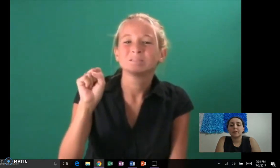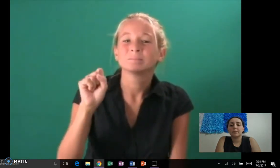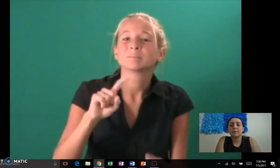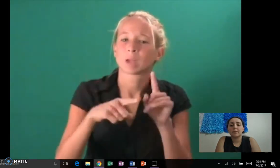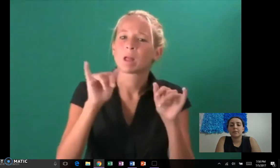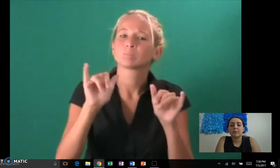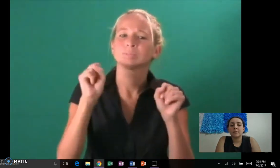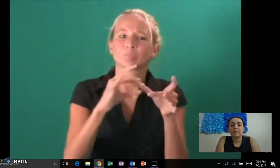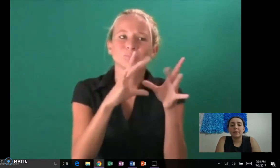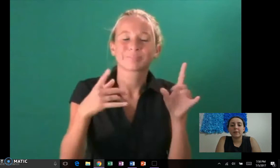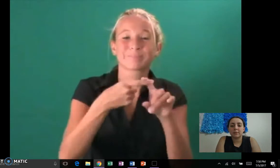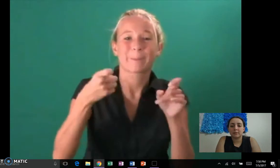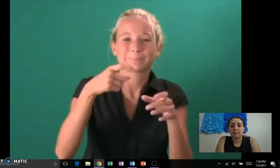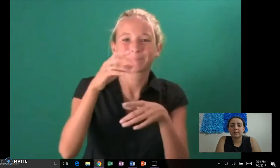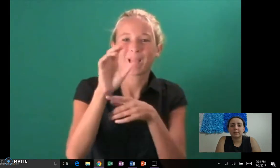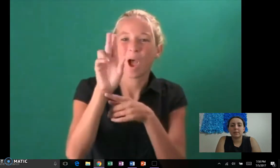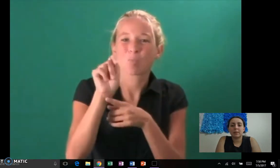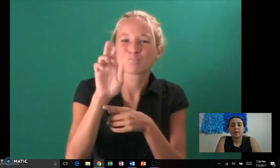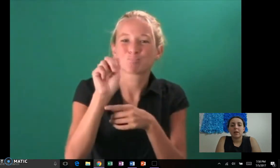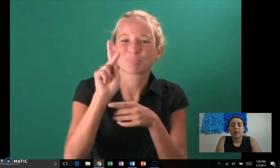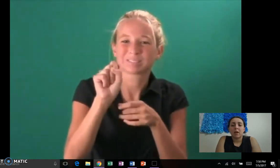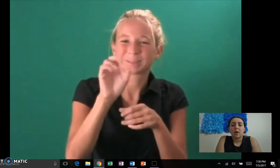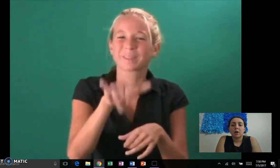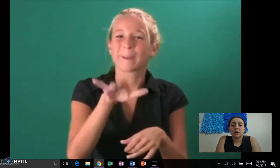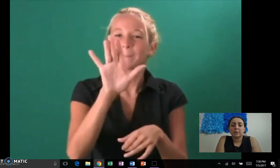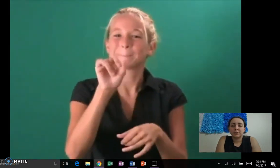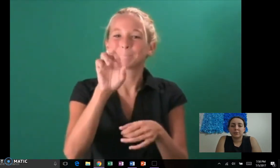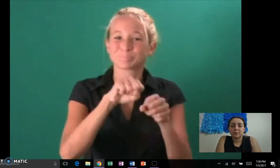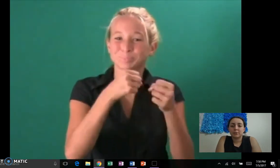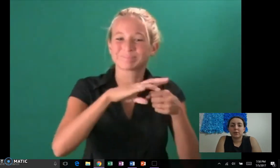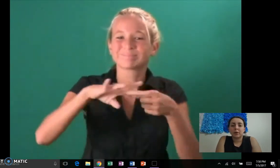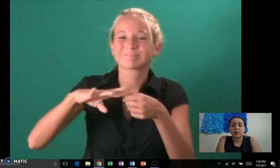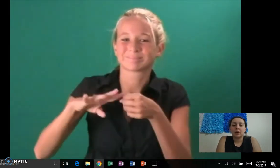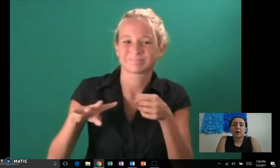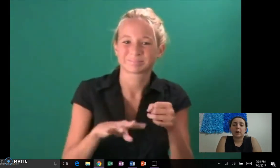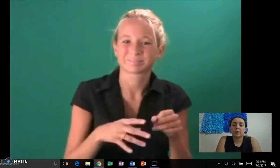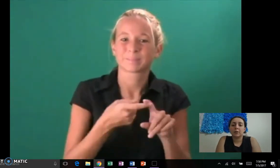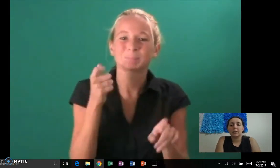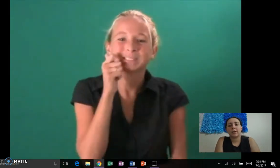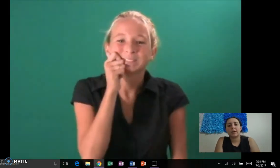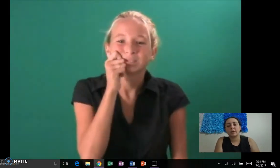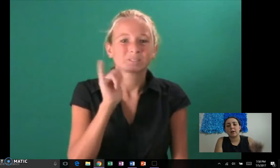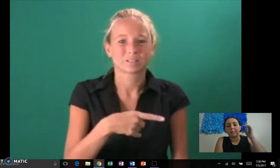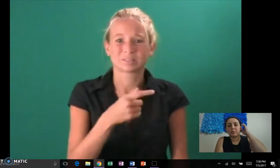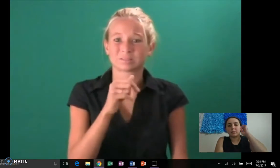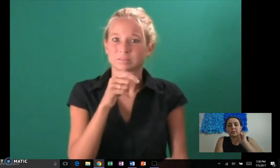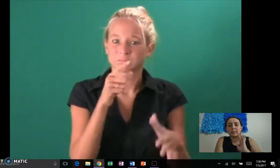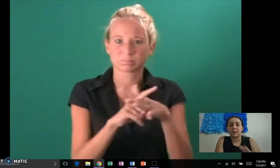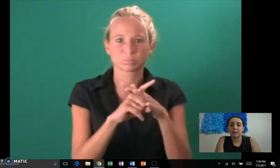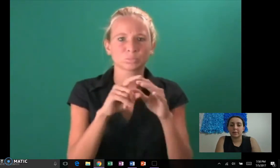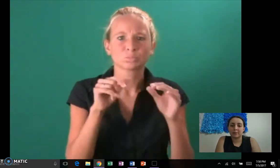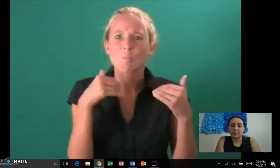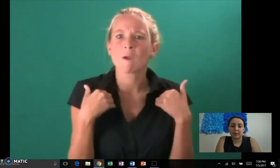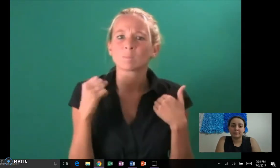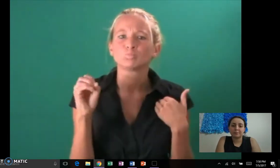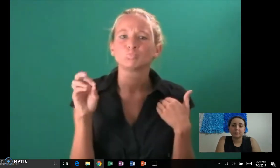Now, the viruses are caused or can come up in sores and